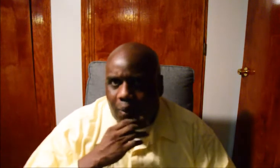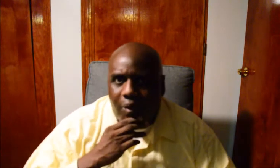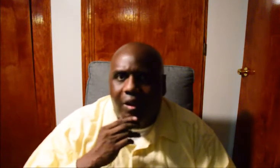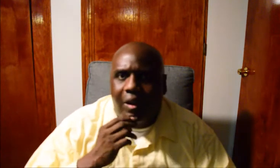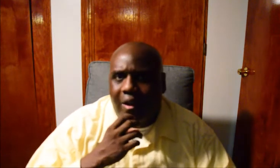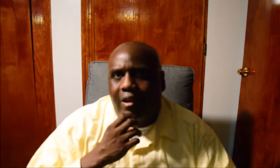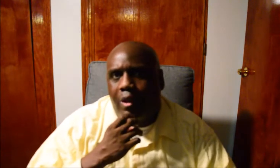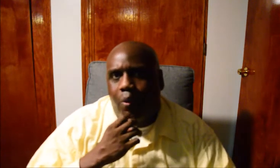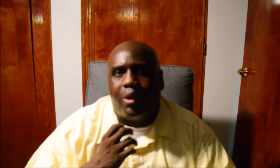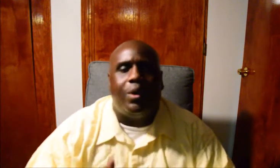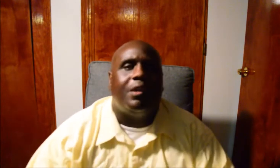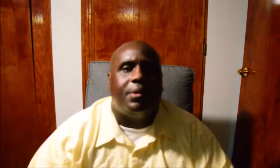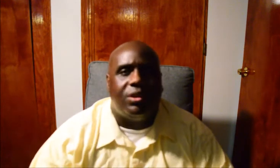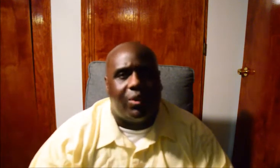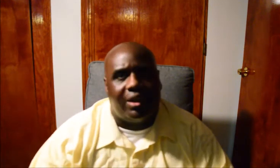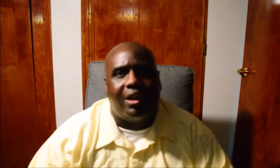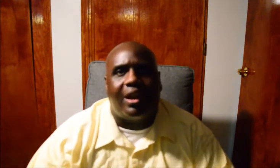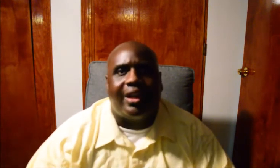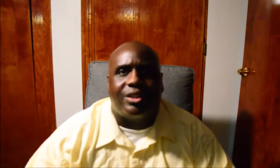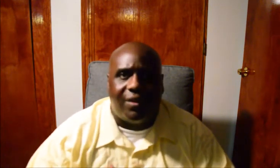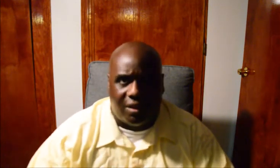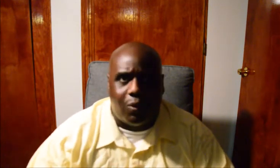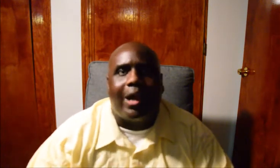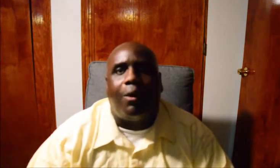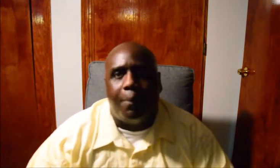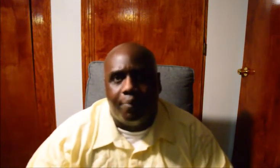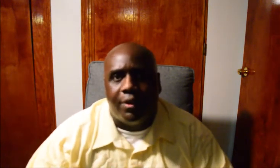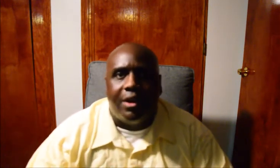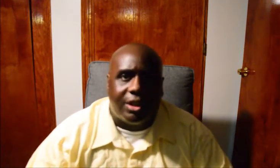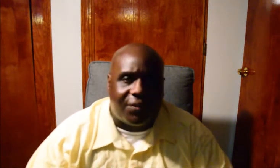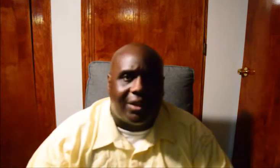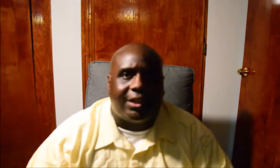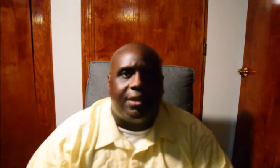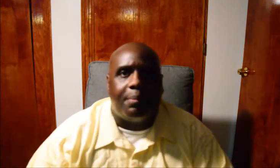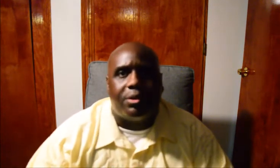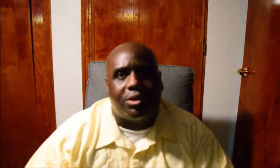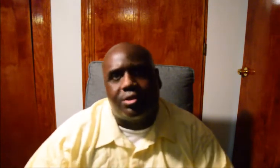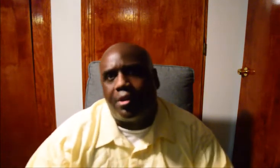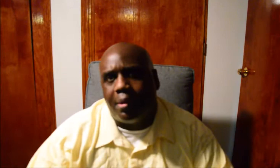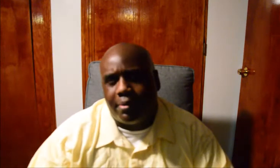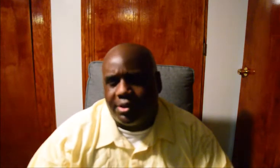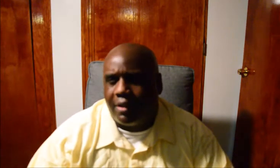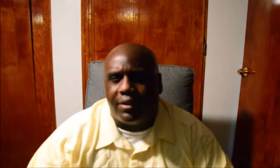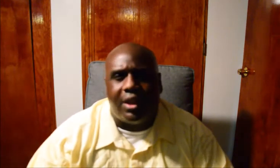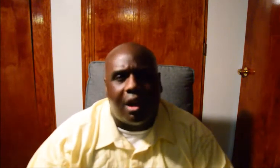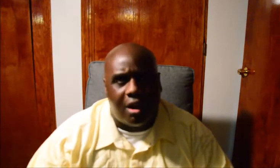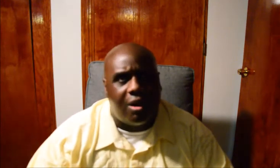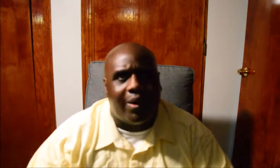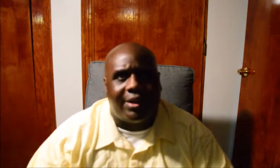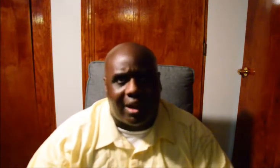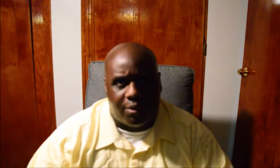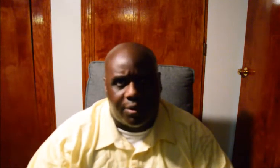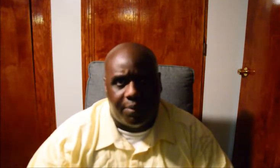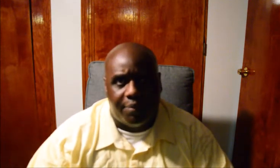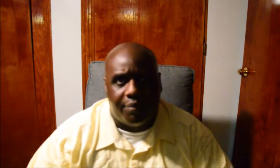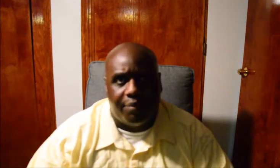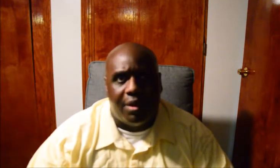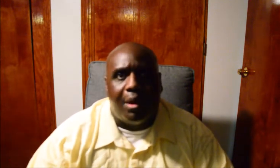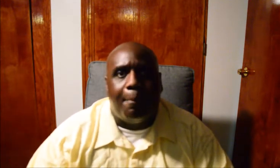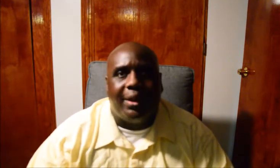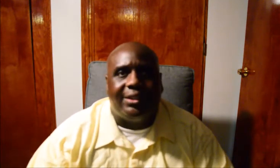And here in Illinois, we have been doing, I guess, very well as far as our numbers, because our numbers and everything are going down.